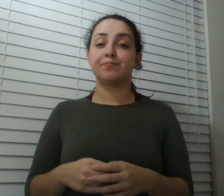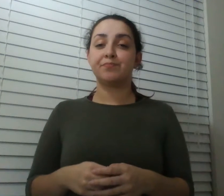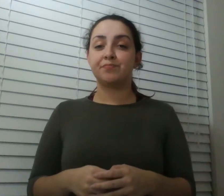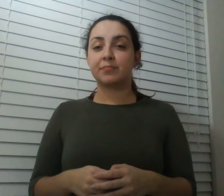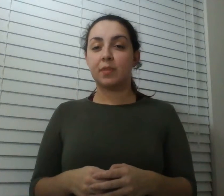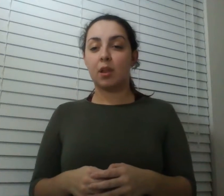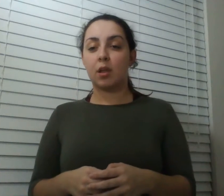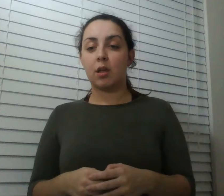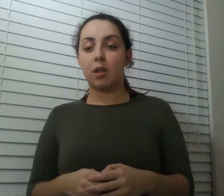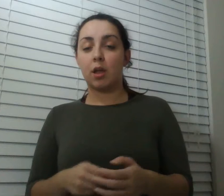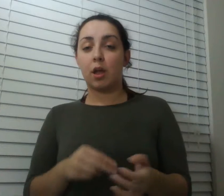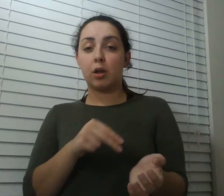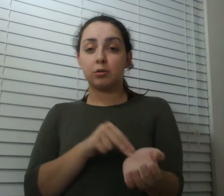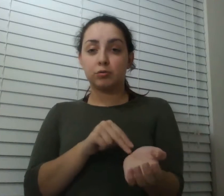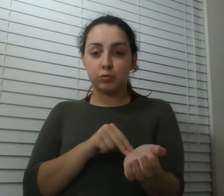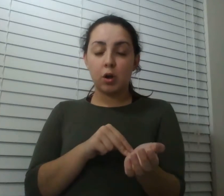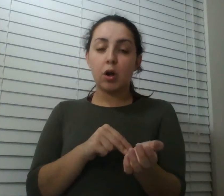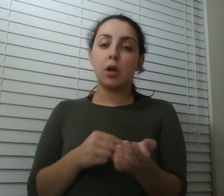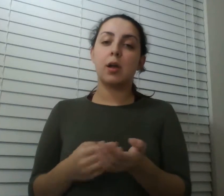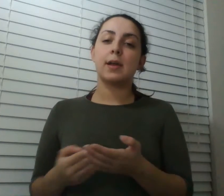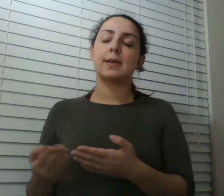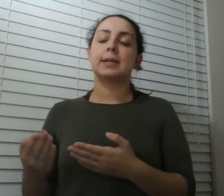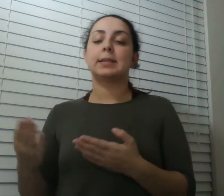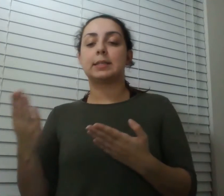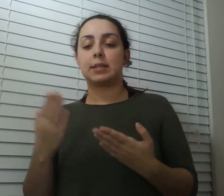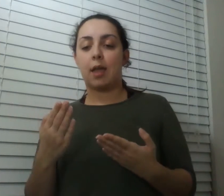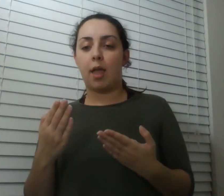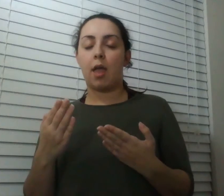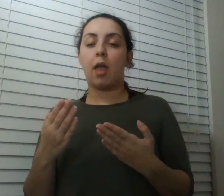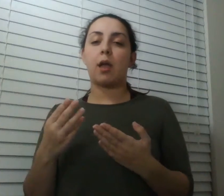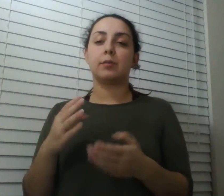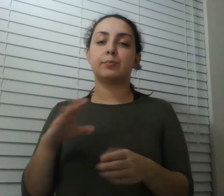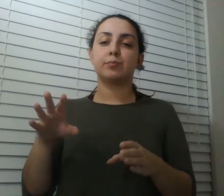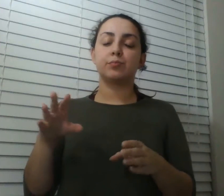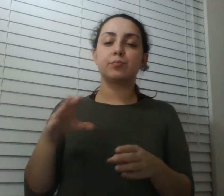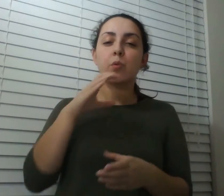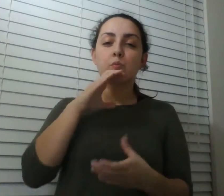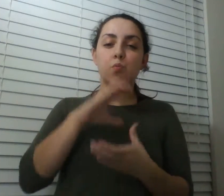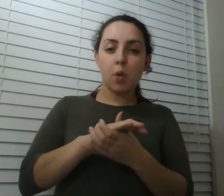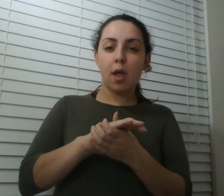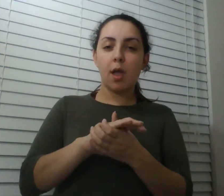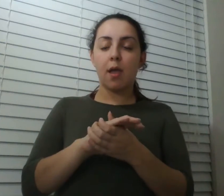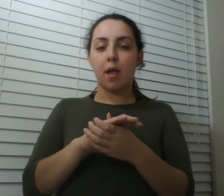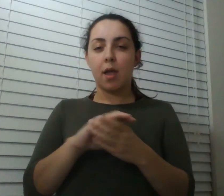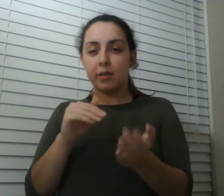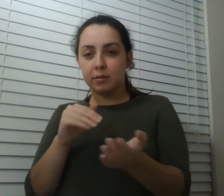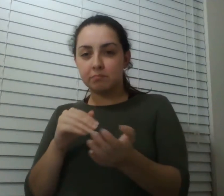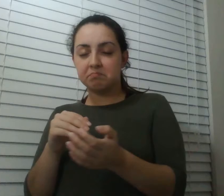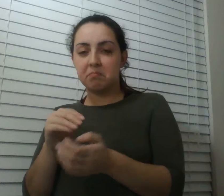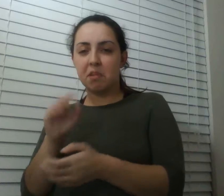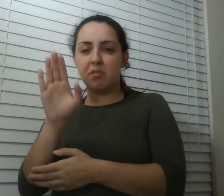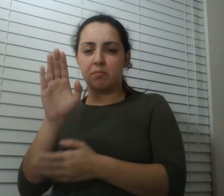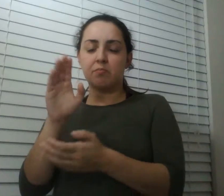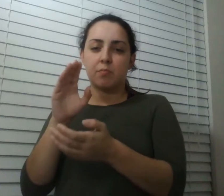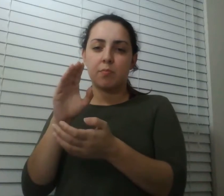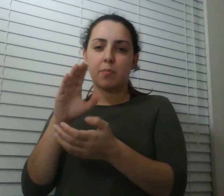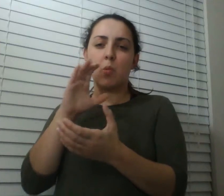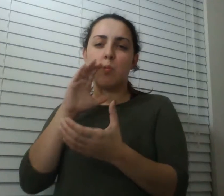obstetricians or other physicians all very pregnant and they told these women this might not be very pleasant but by participating